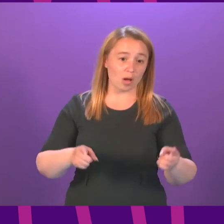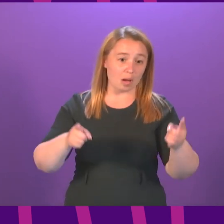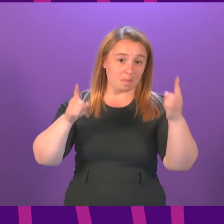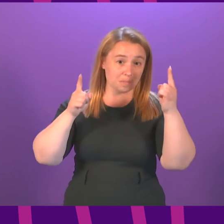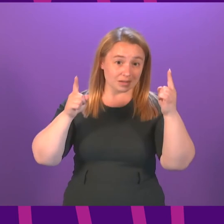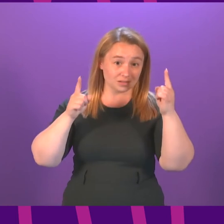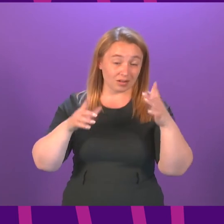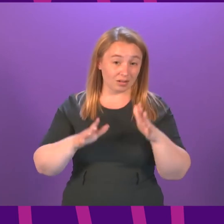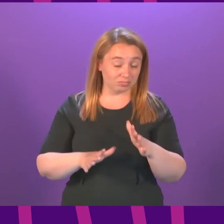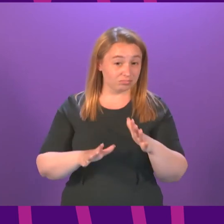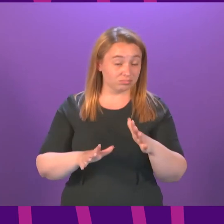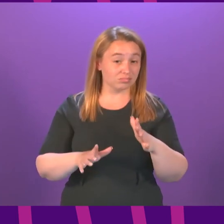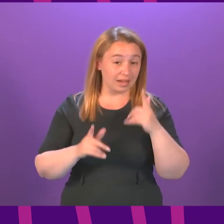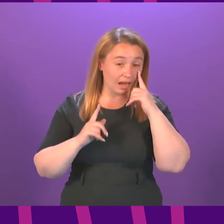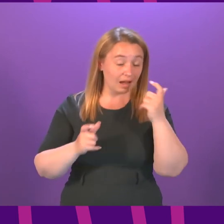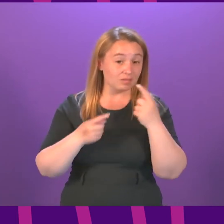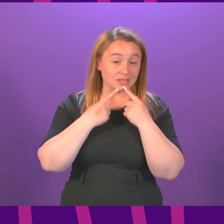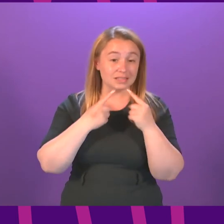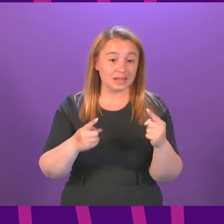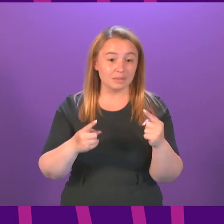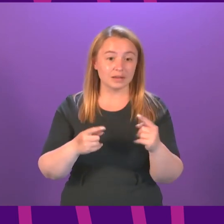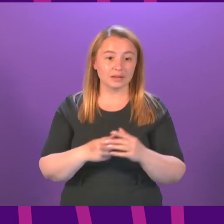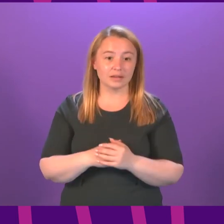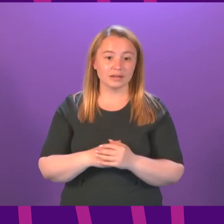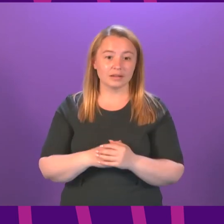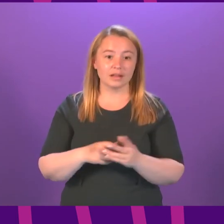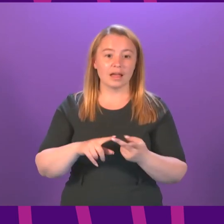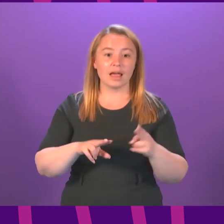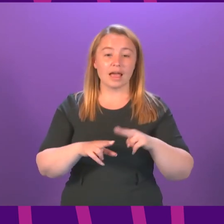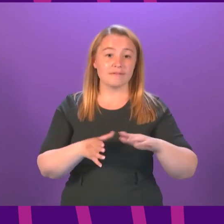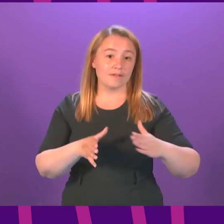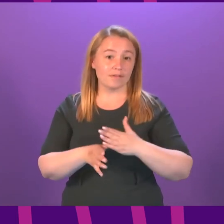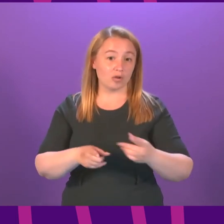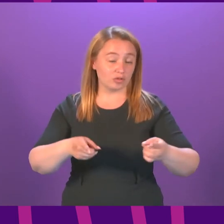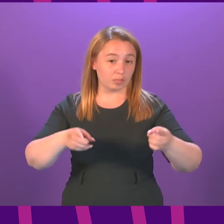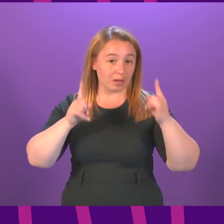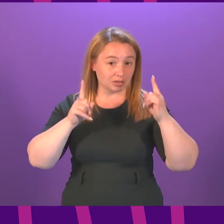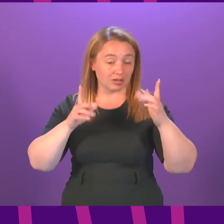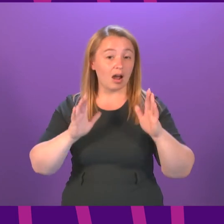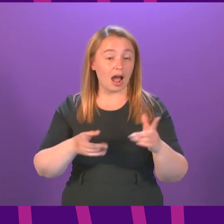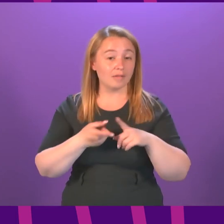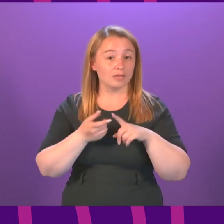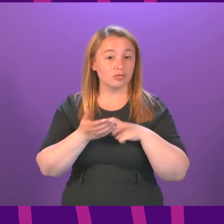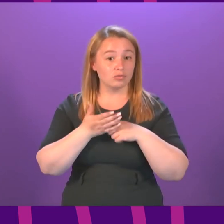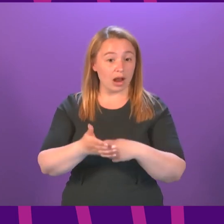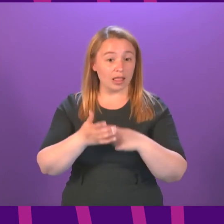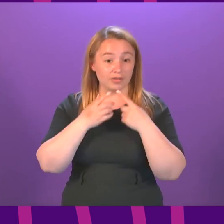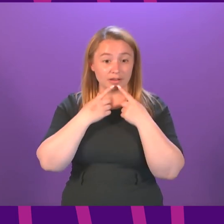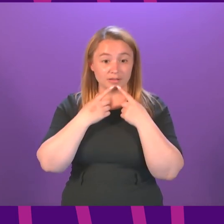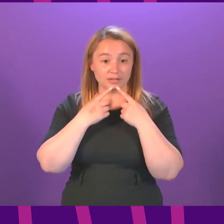statement if the First Minister has a relevant response to the statement that may help Mr Gibson